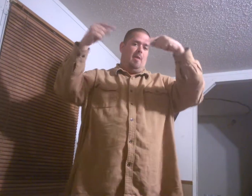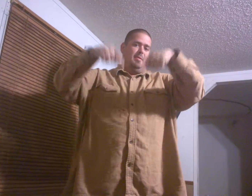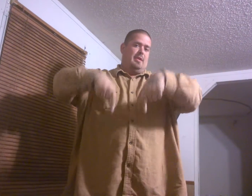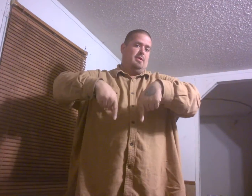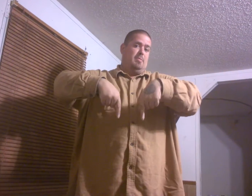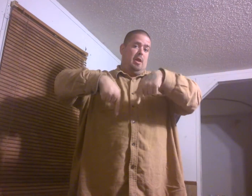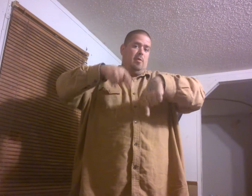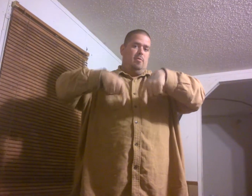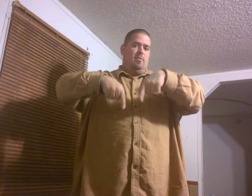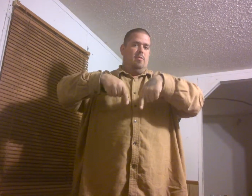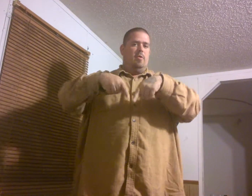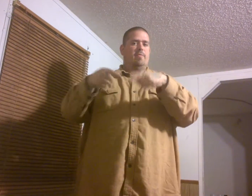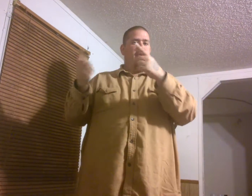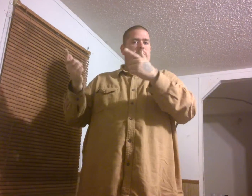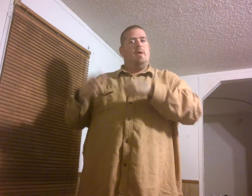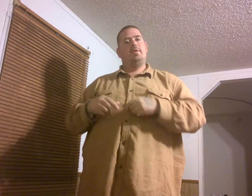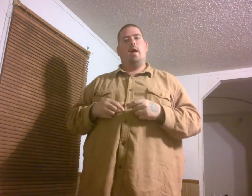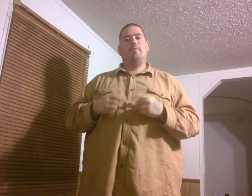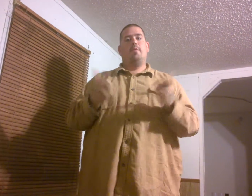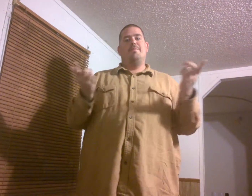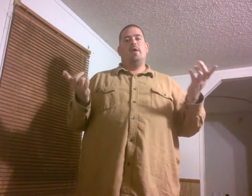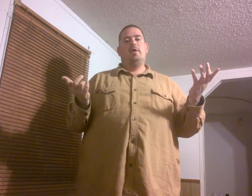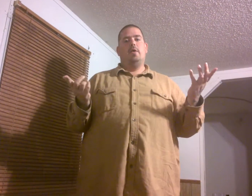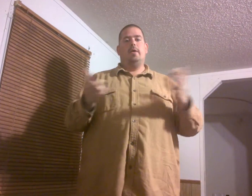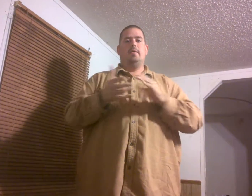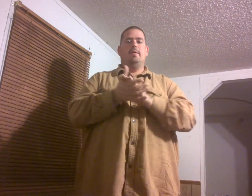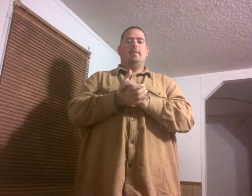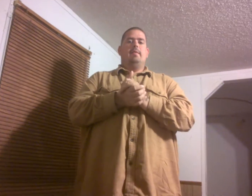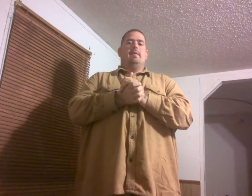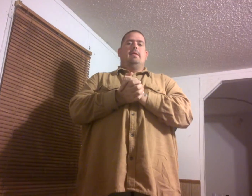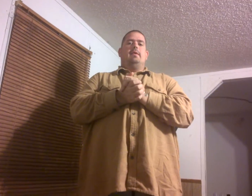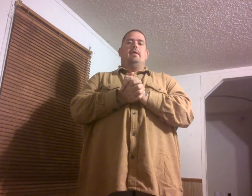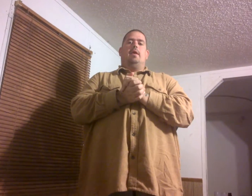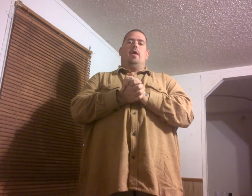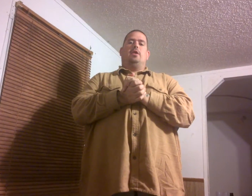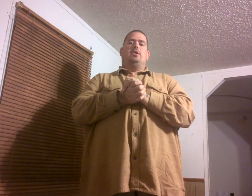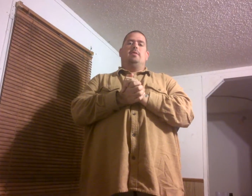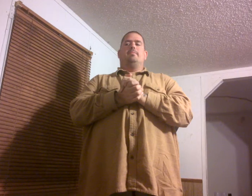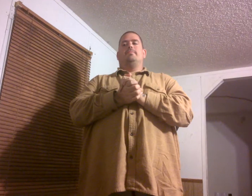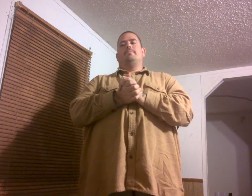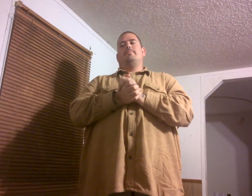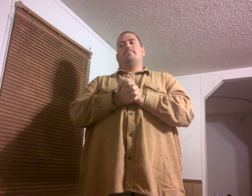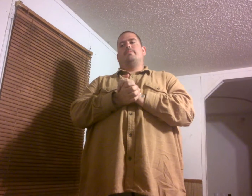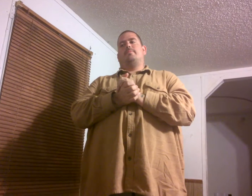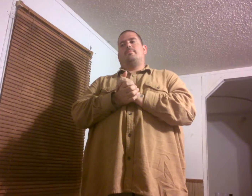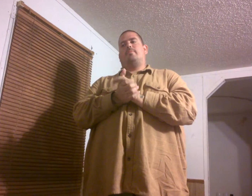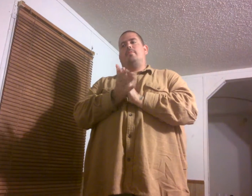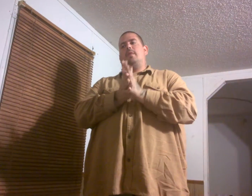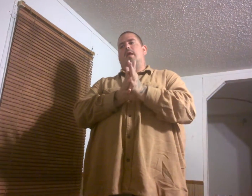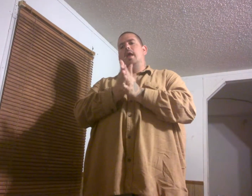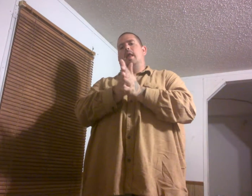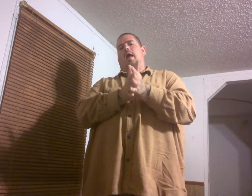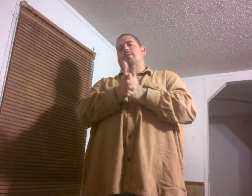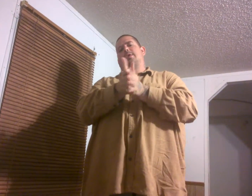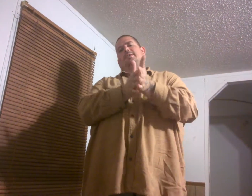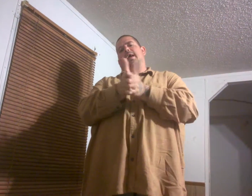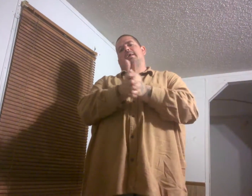comment section below or a good response however you want to fucking do it and all that shit and i want to say